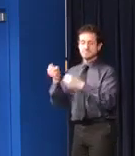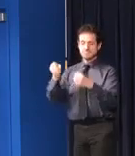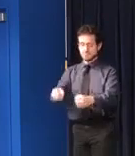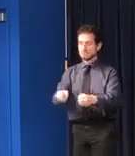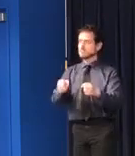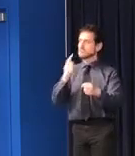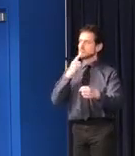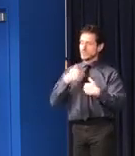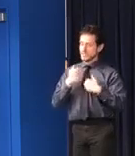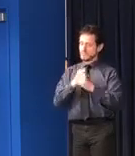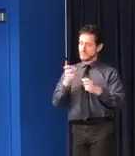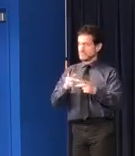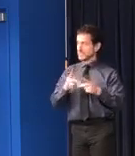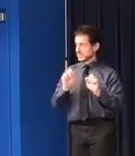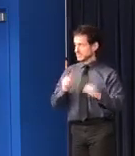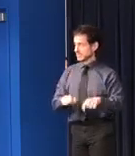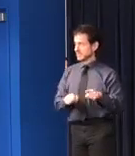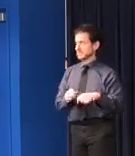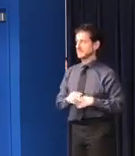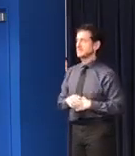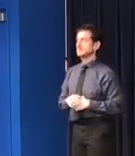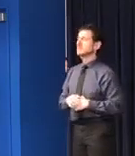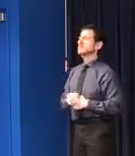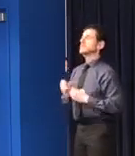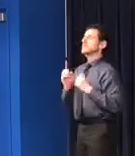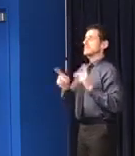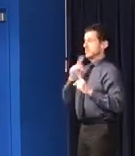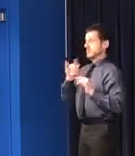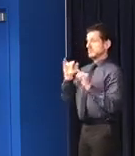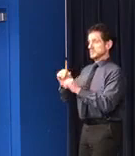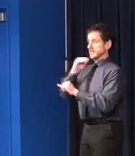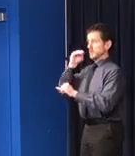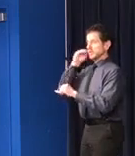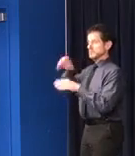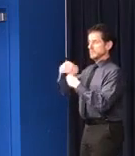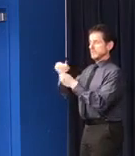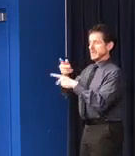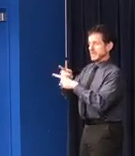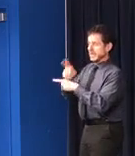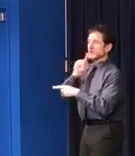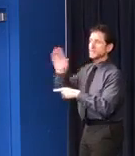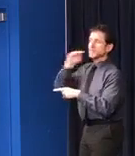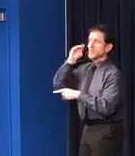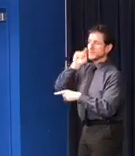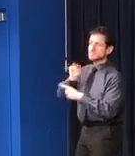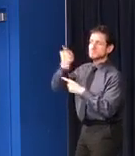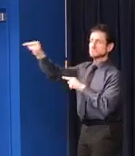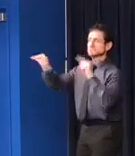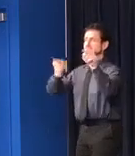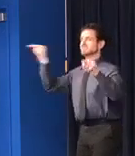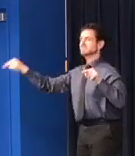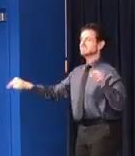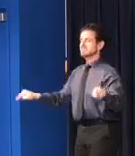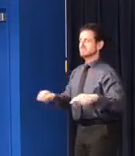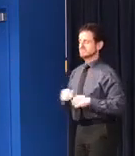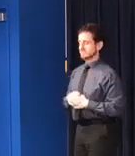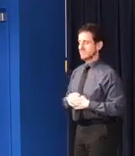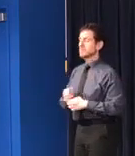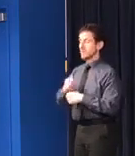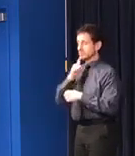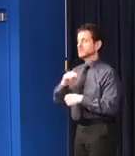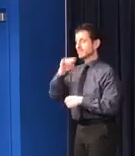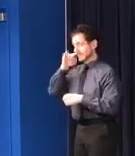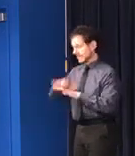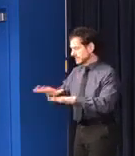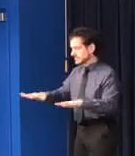online to provide care in socially distanced settings. And now, we will be providing each of the